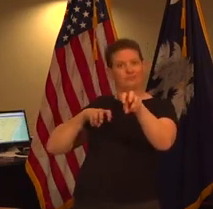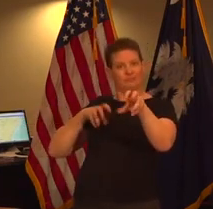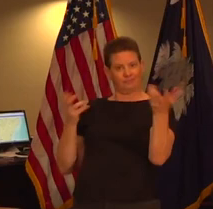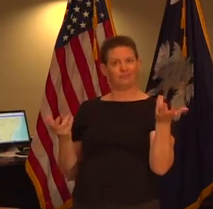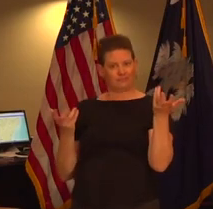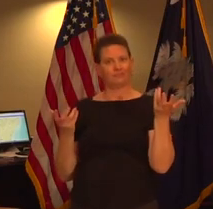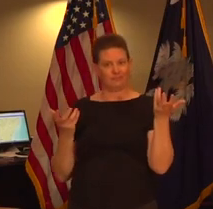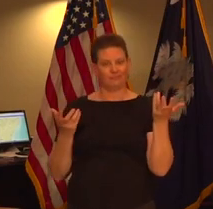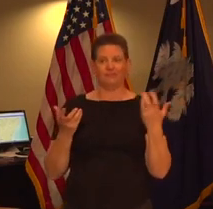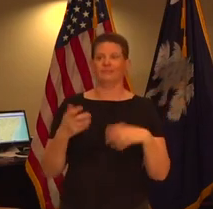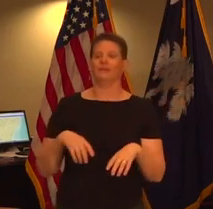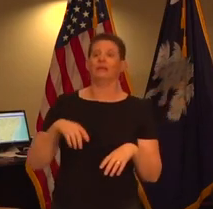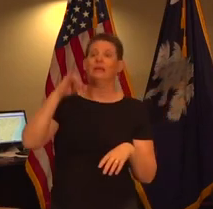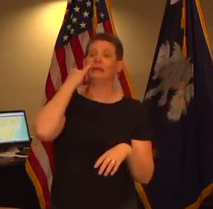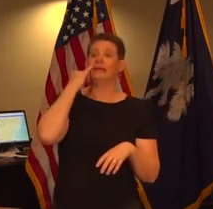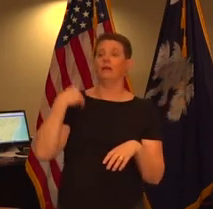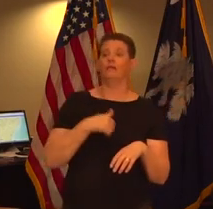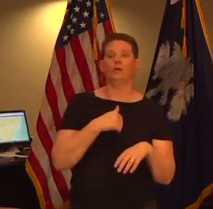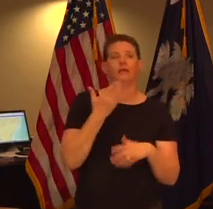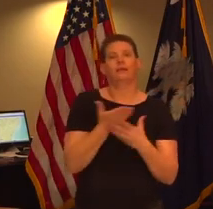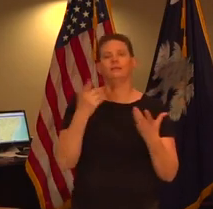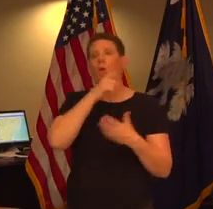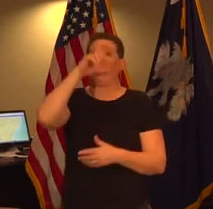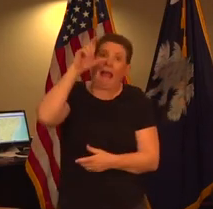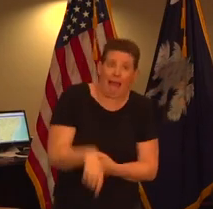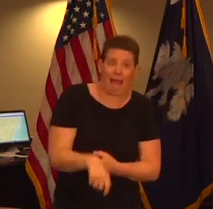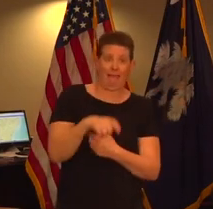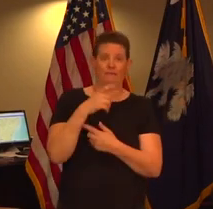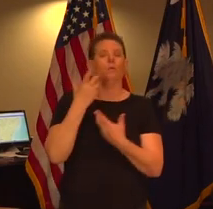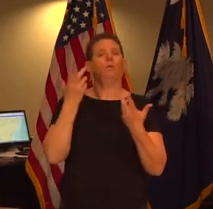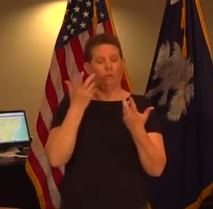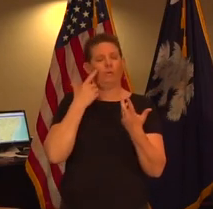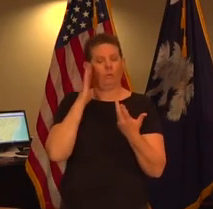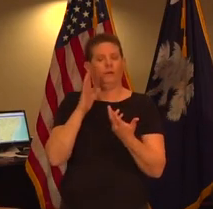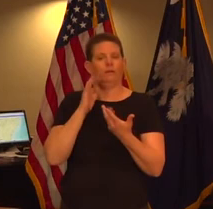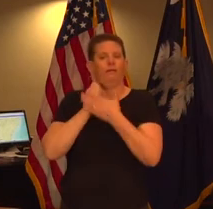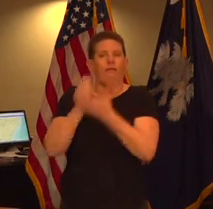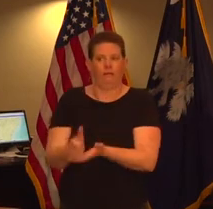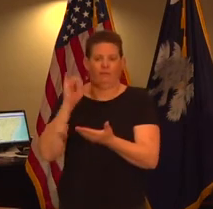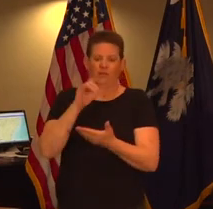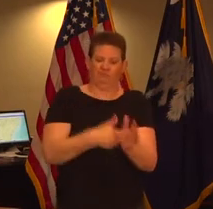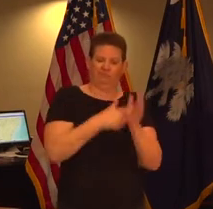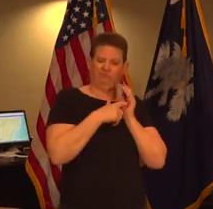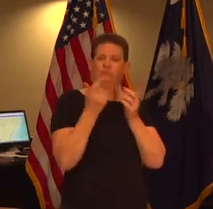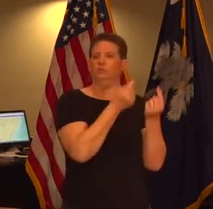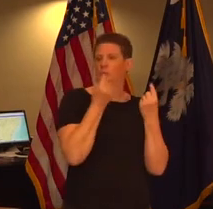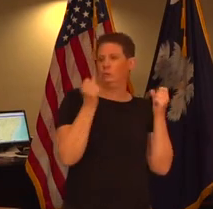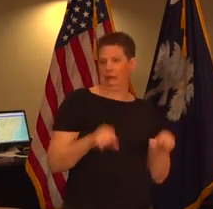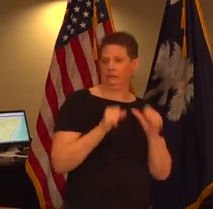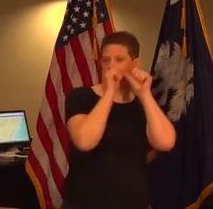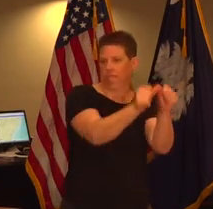unnecessary activities we can allow people to maintain required activities i have a question for superintendent spearman